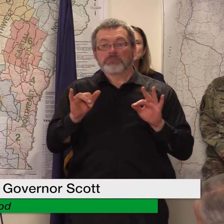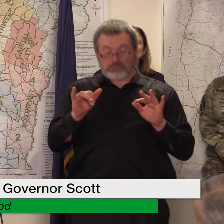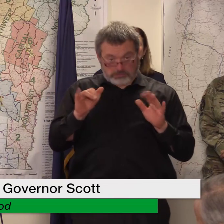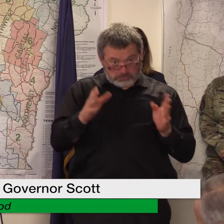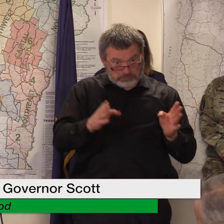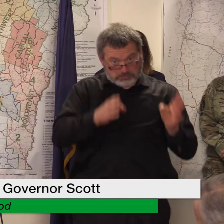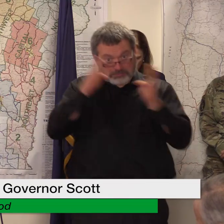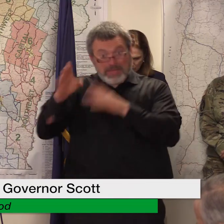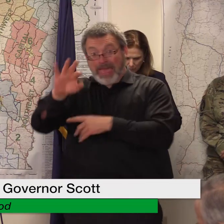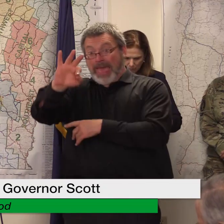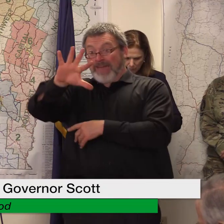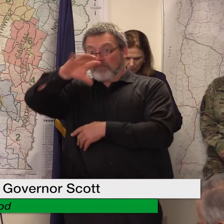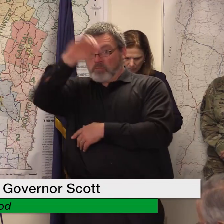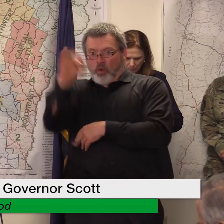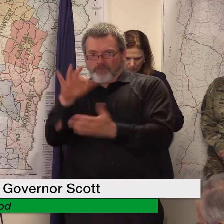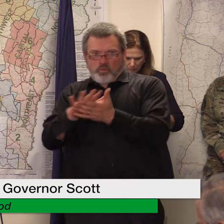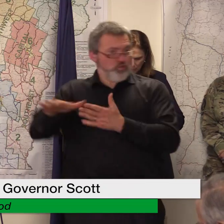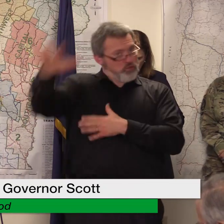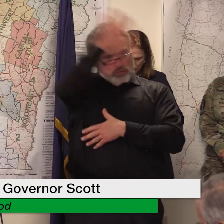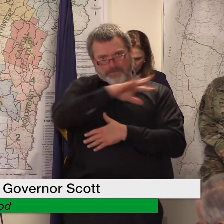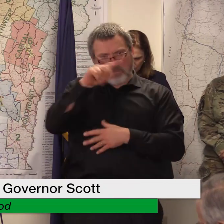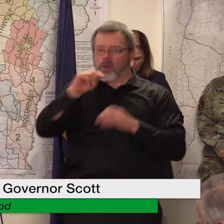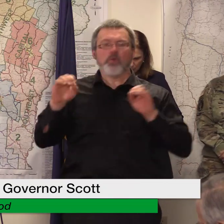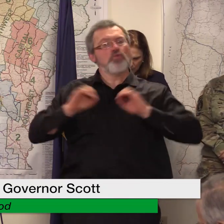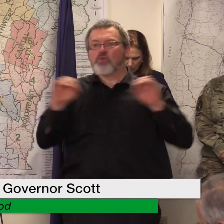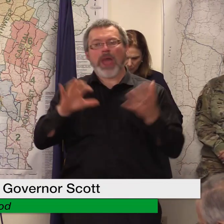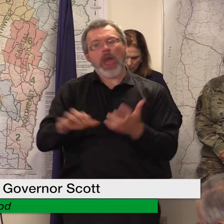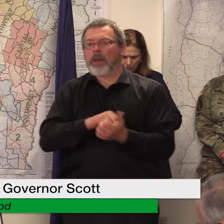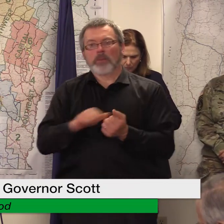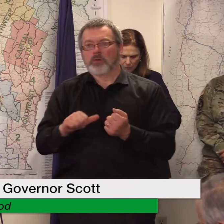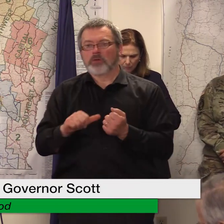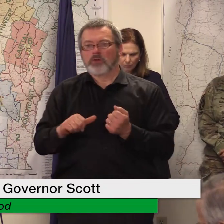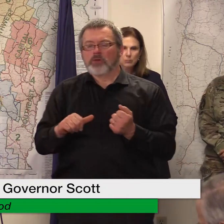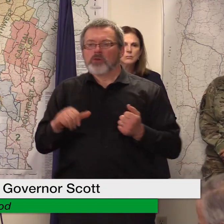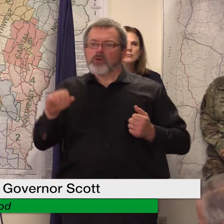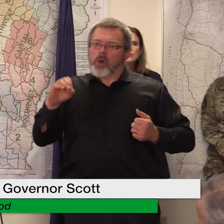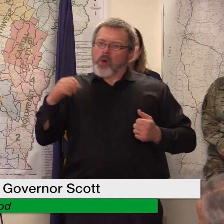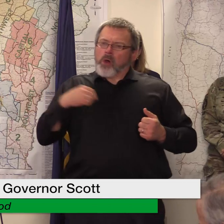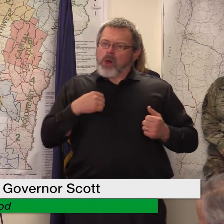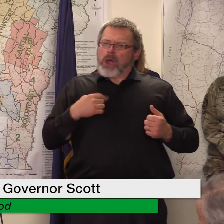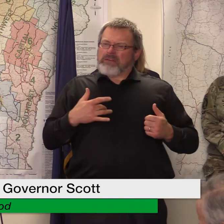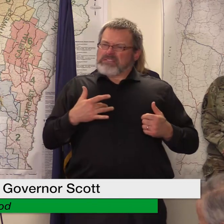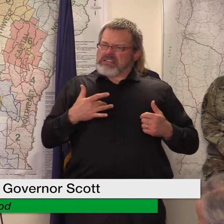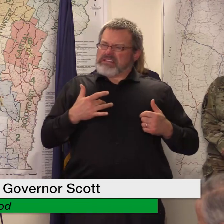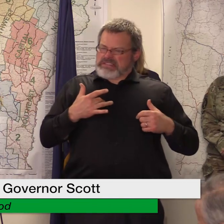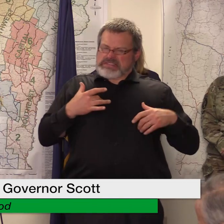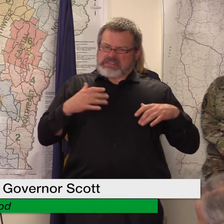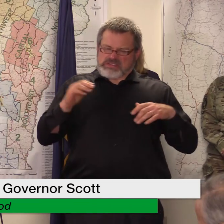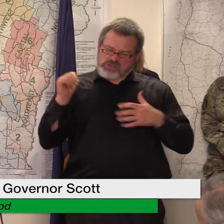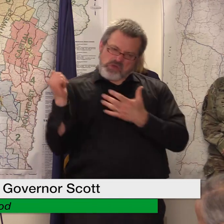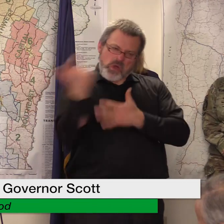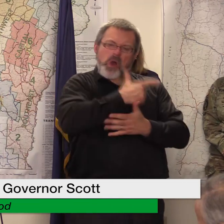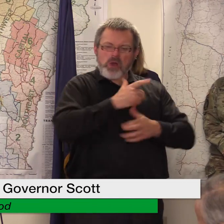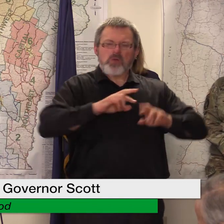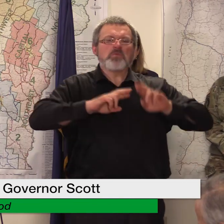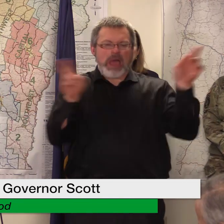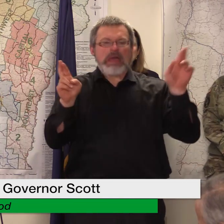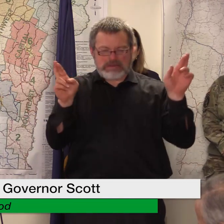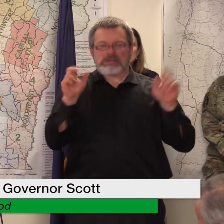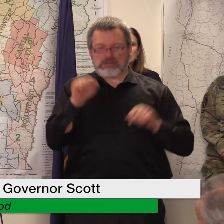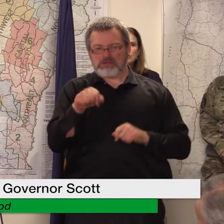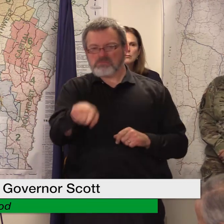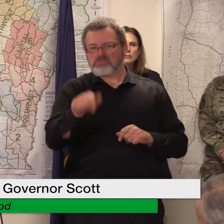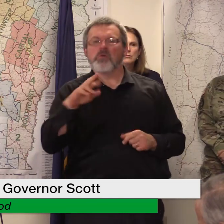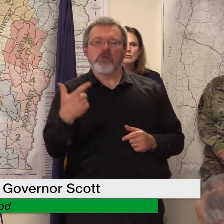um at this point uh we're pretty confident at the aoe that all public schools will open on time not caring